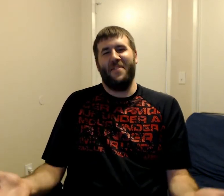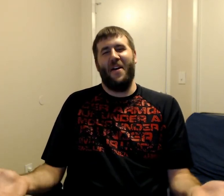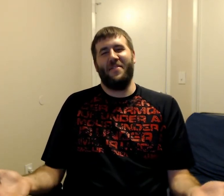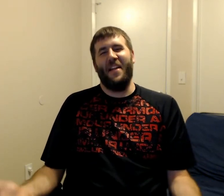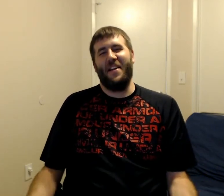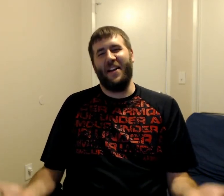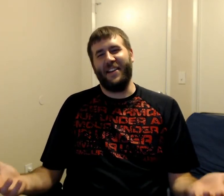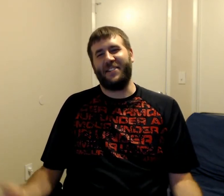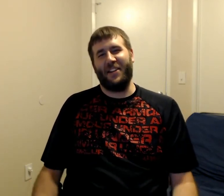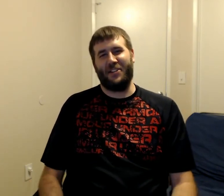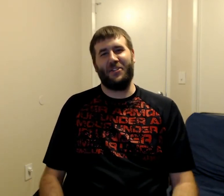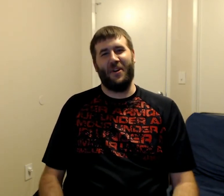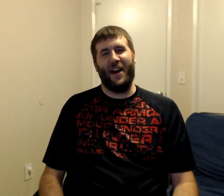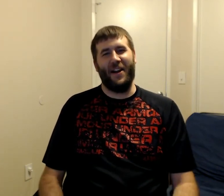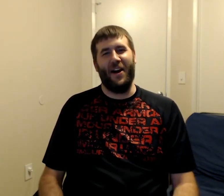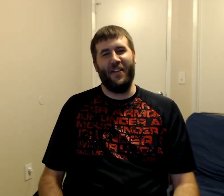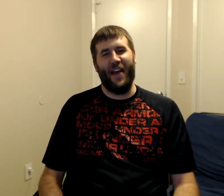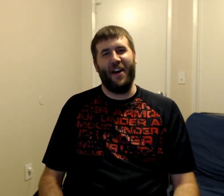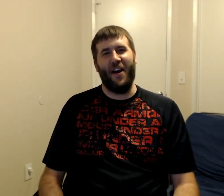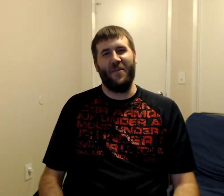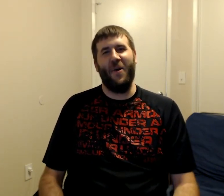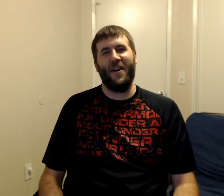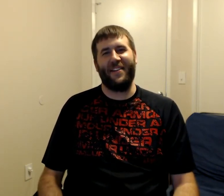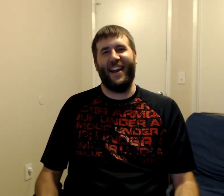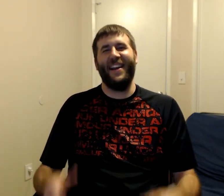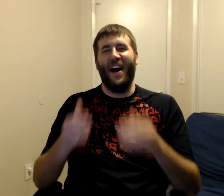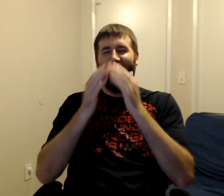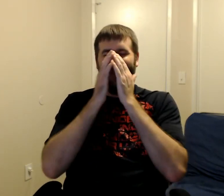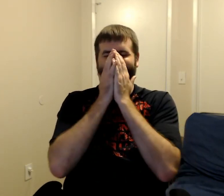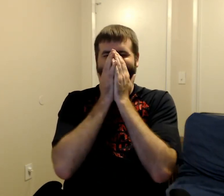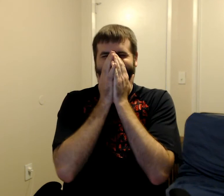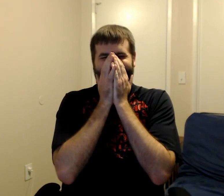he's destroying all that hard work oh my god